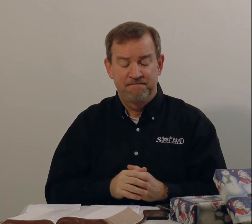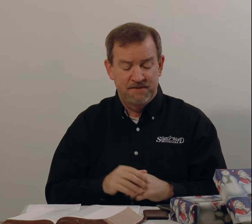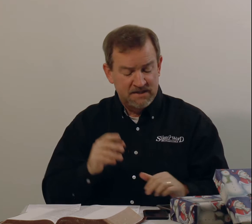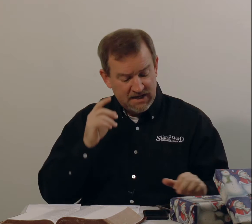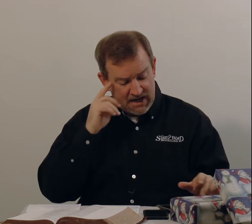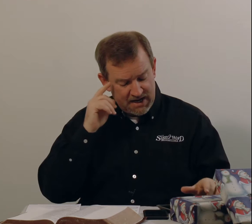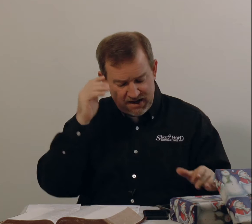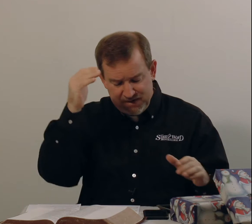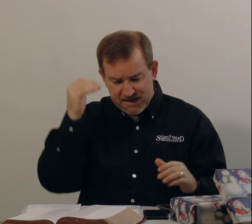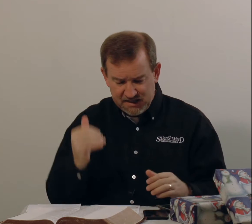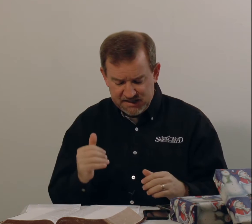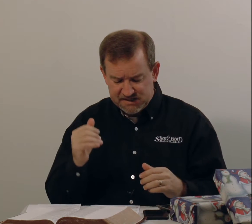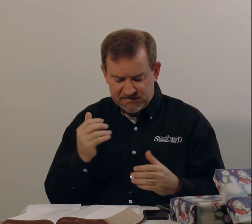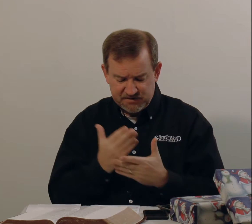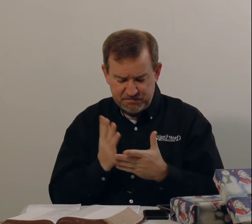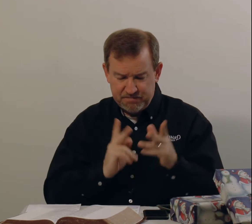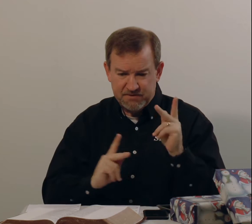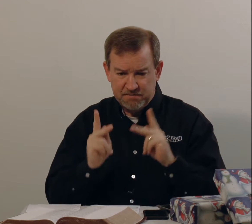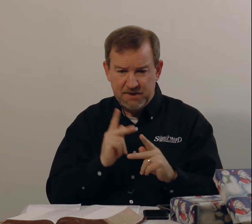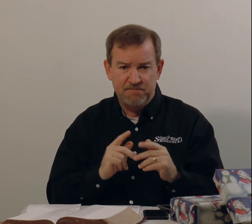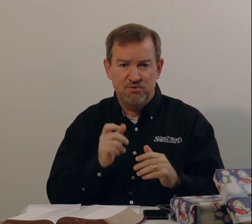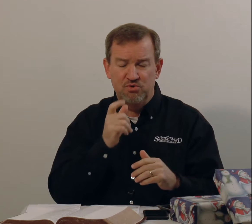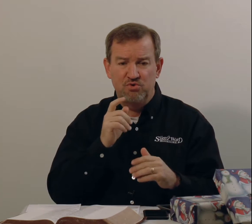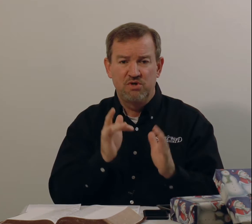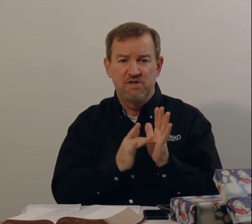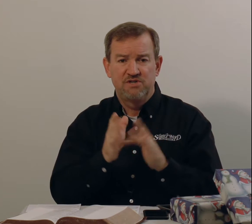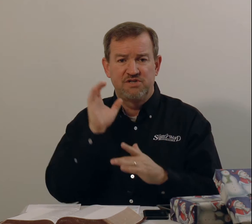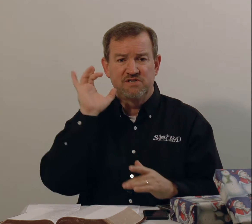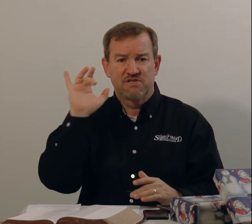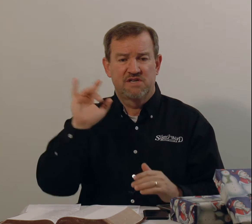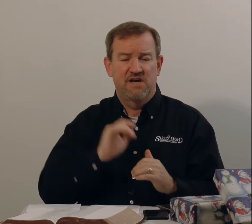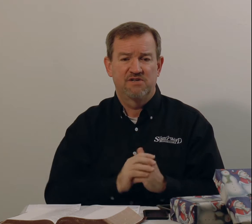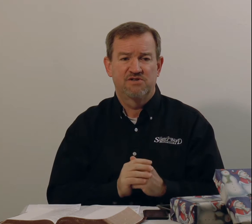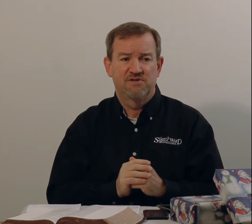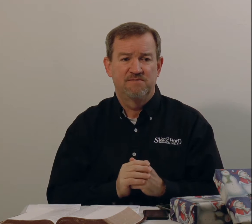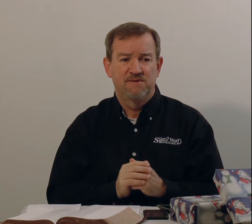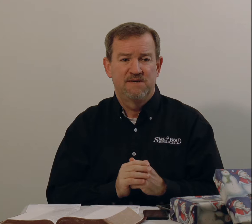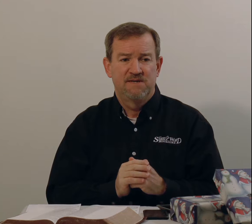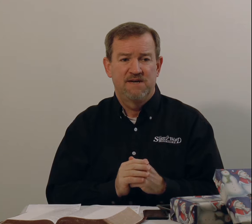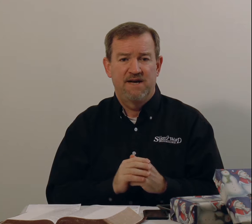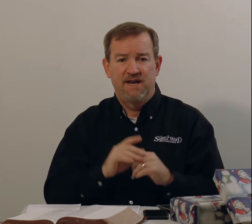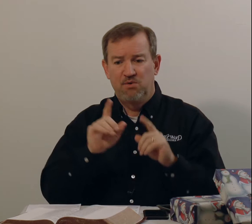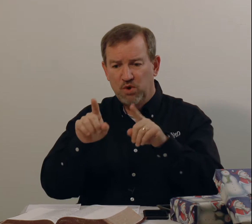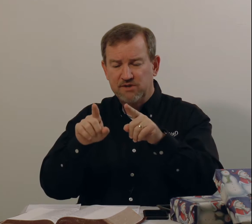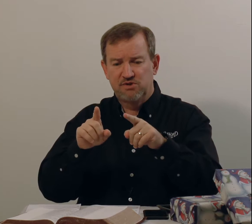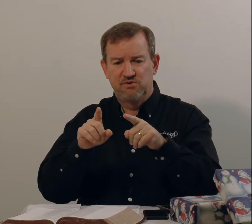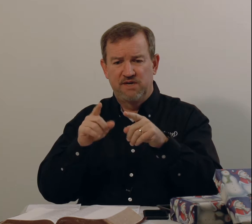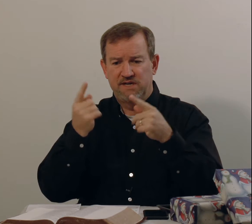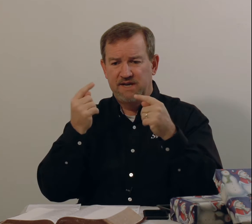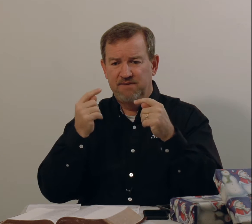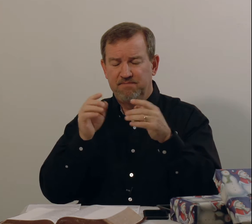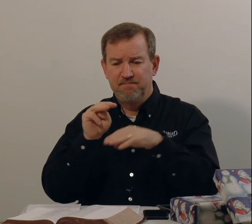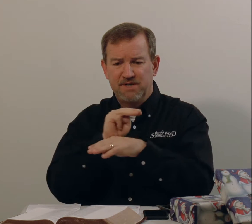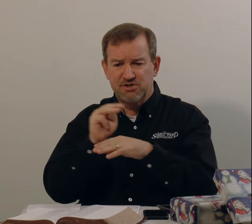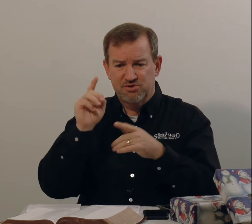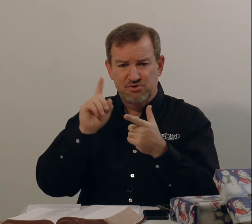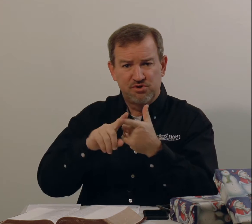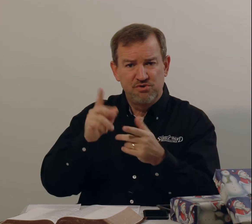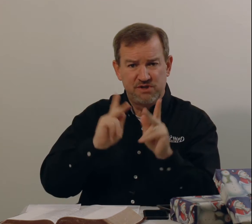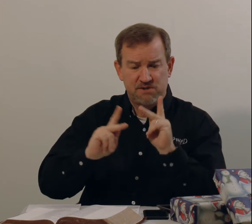I made a list of some, some, some who Jesus touched and, and went to and, and ministered to these